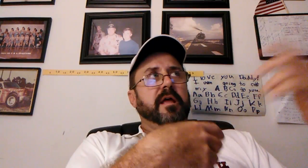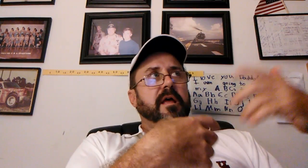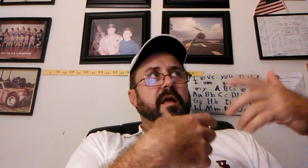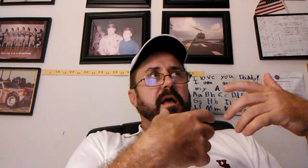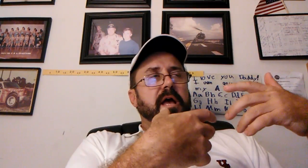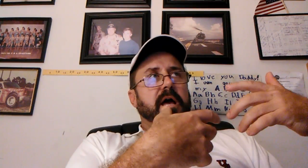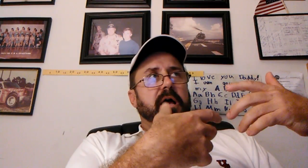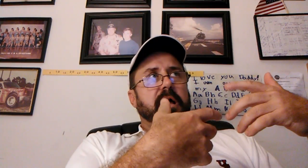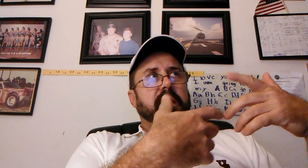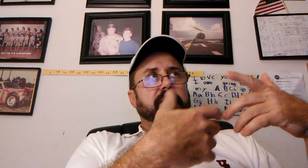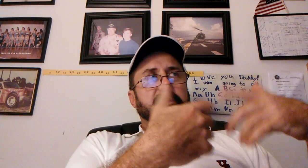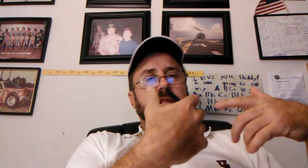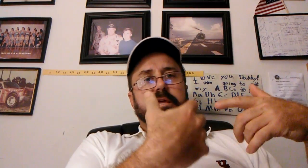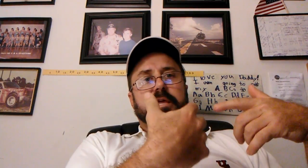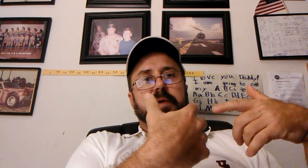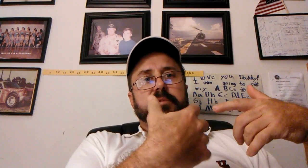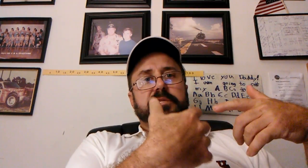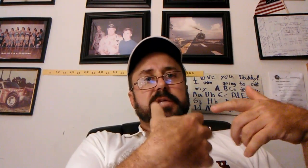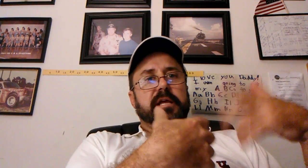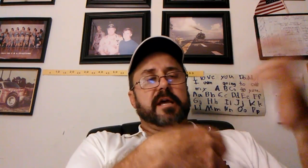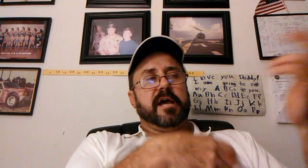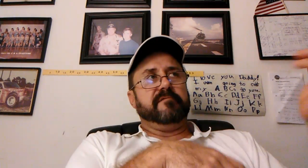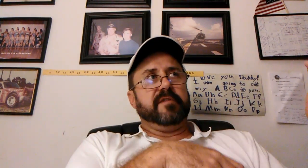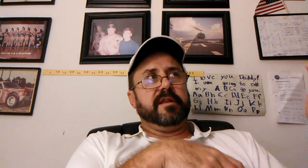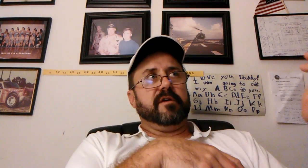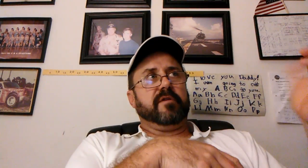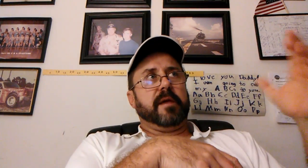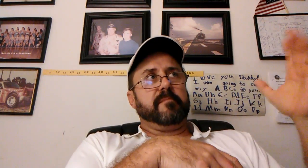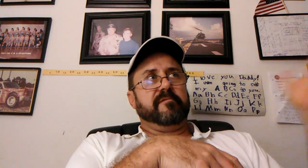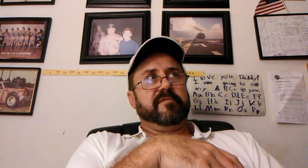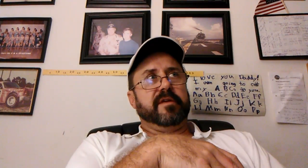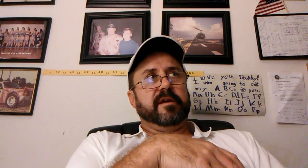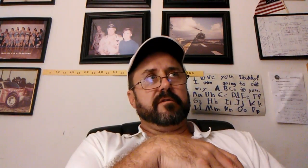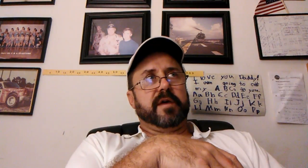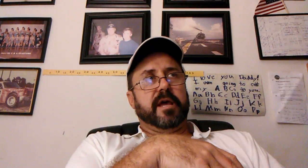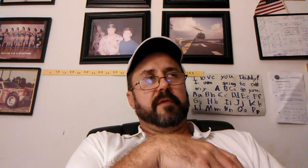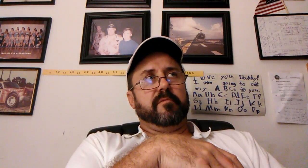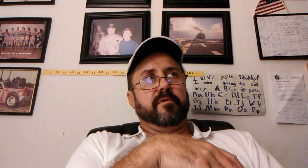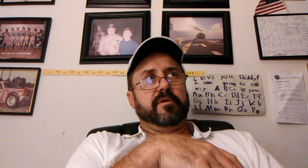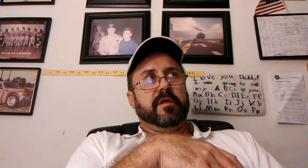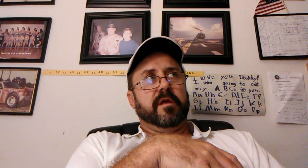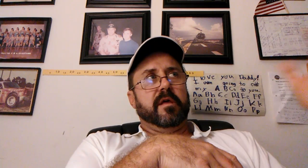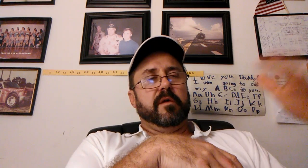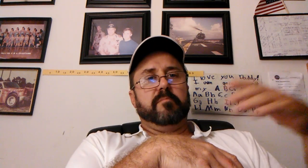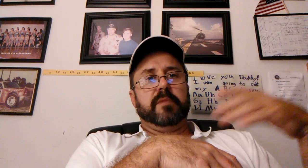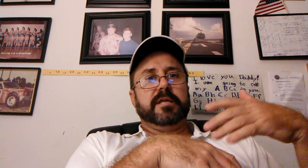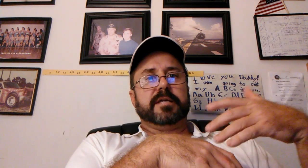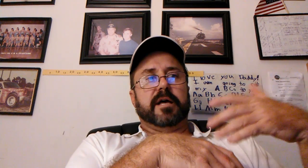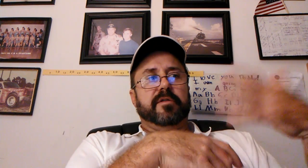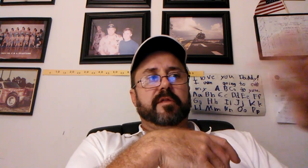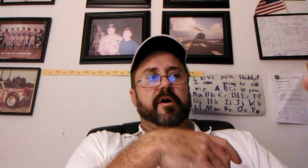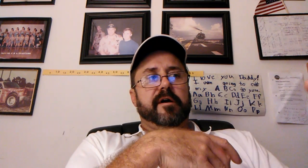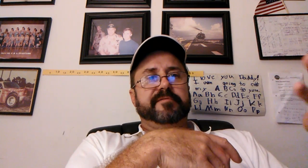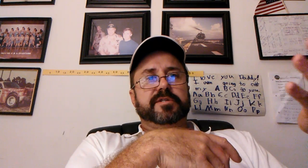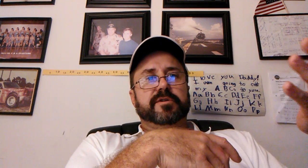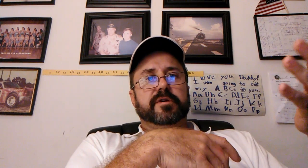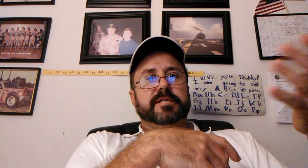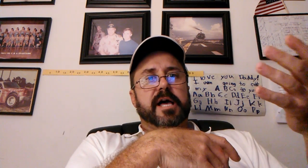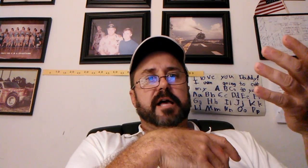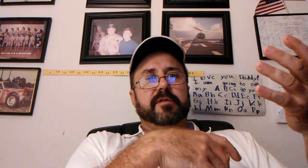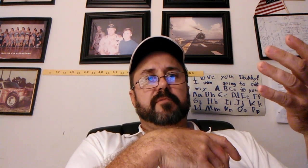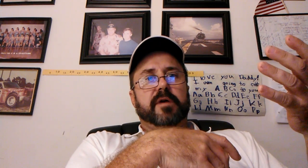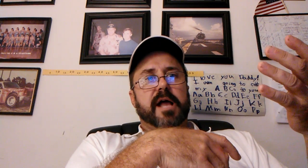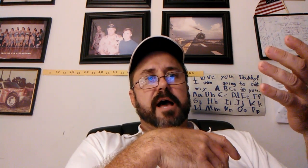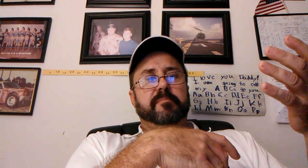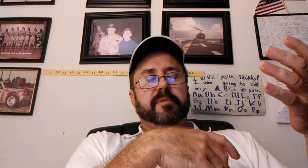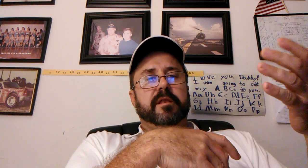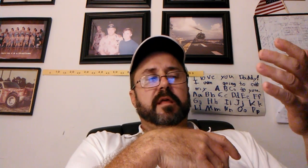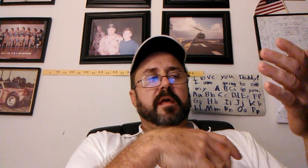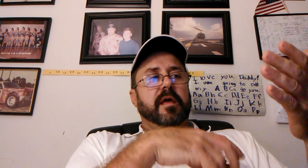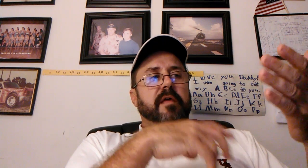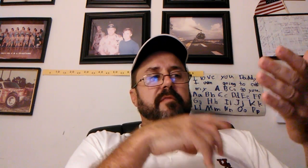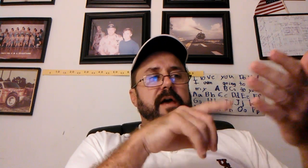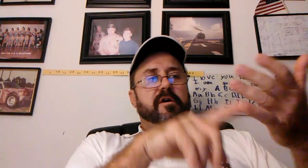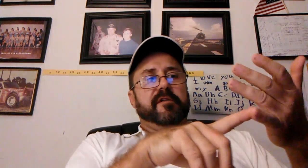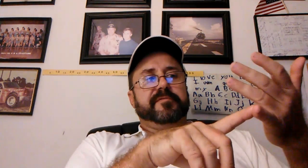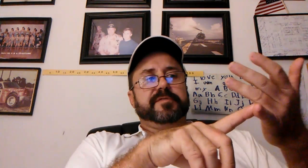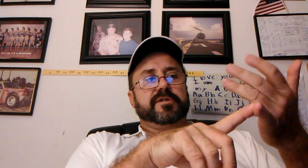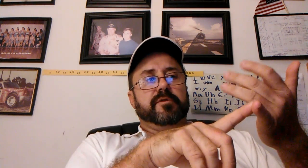I immediately came inside, got a video camera, video camera, me telling the officer exactly what happened. That officer,